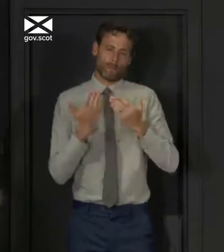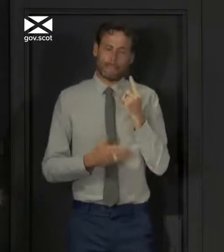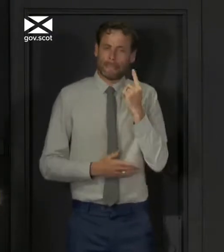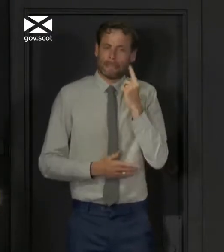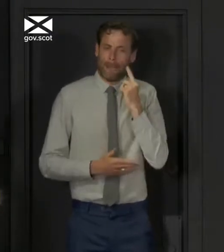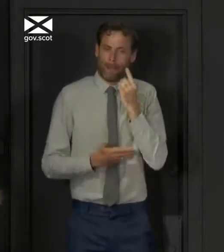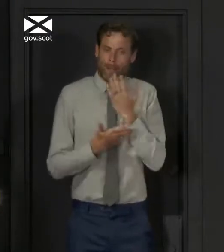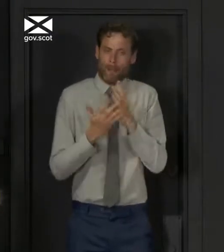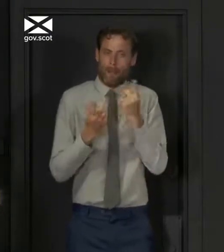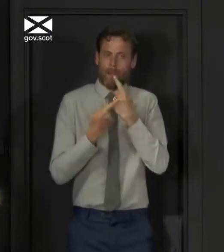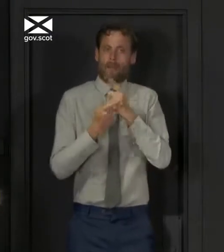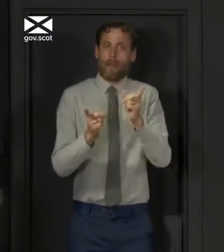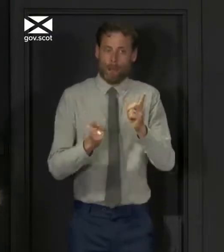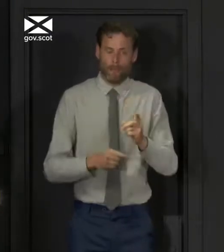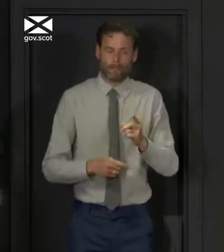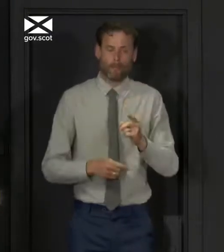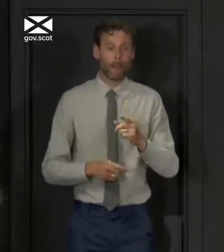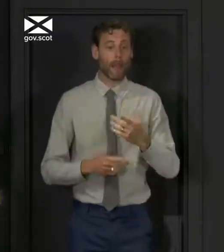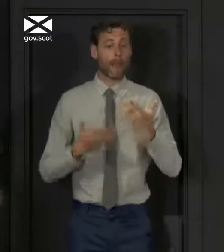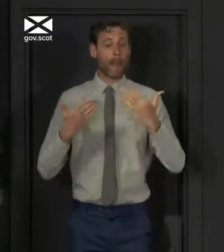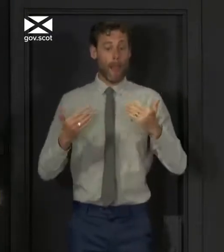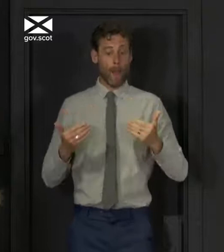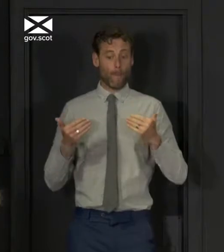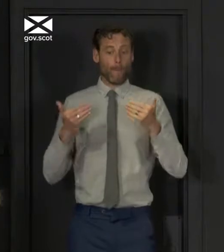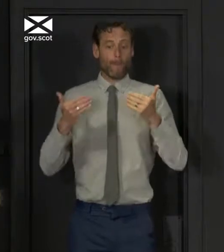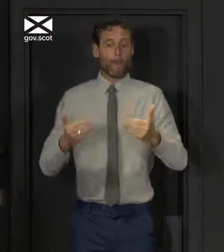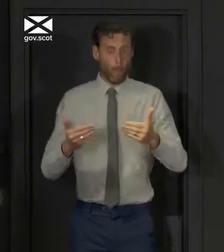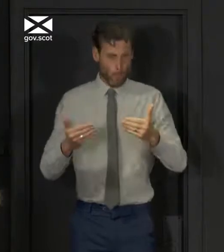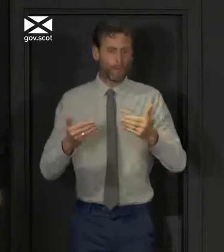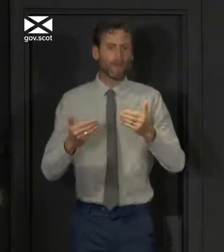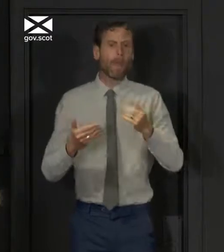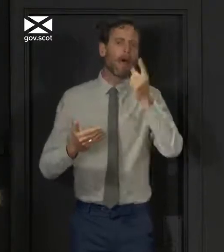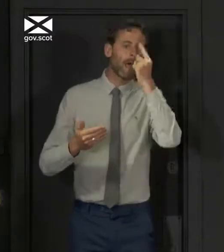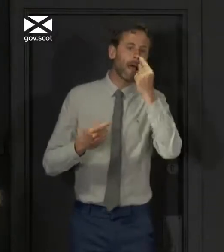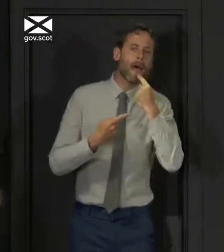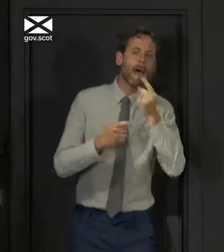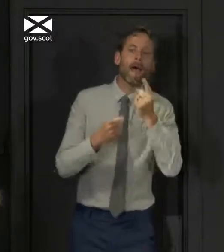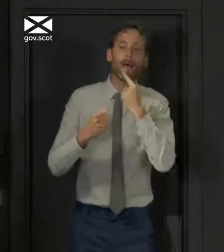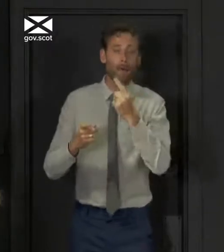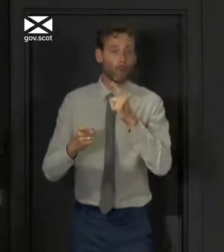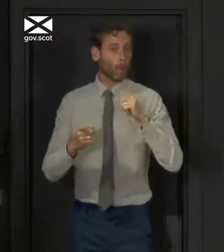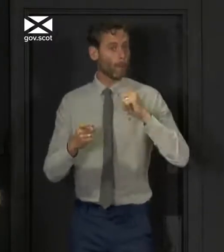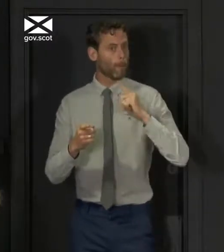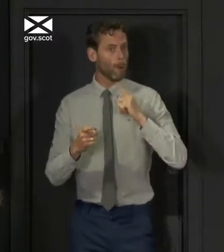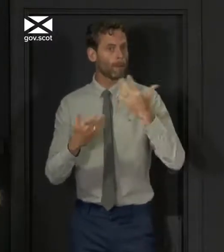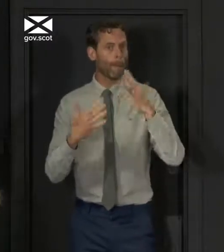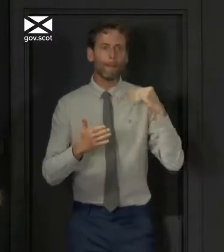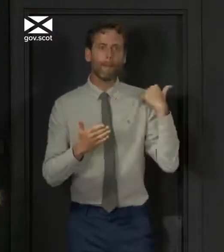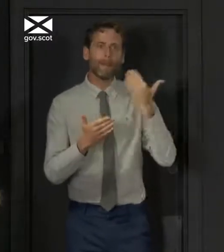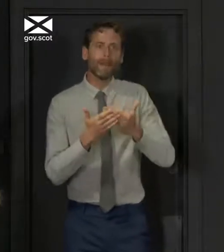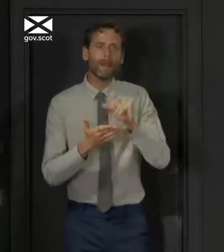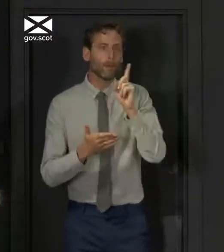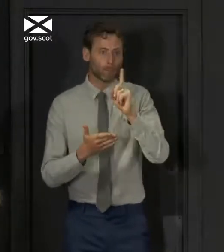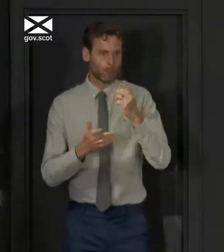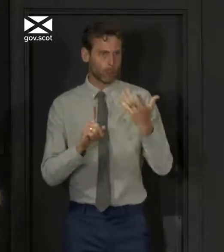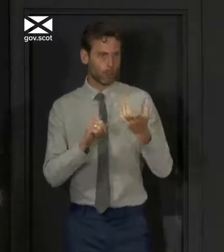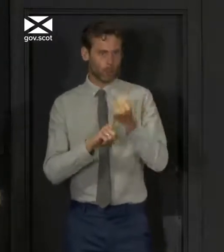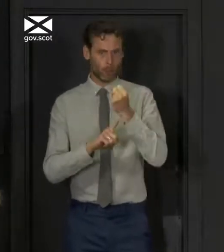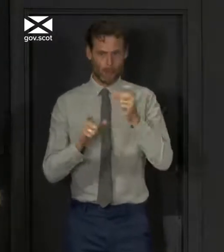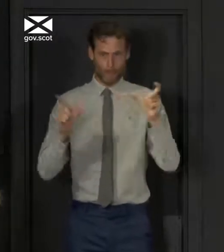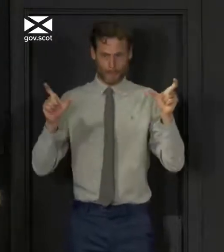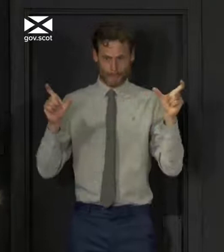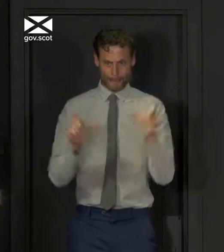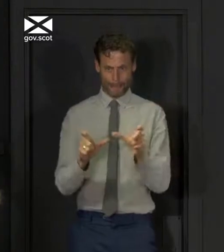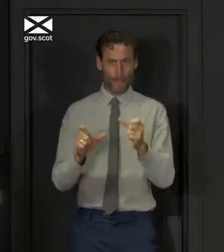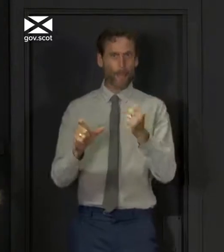point. The only reason we can make any changes today is that we have made progress in suppressing this virus. And